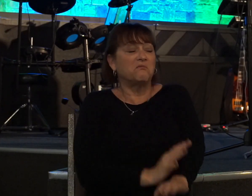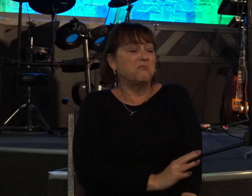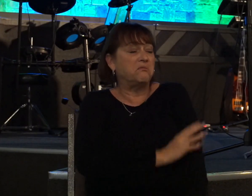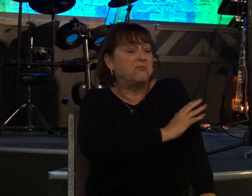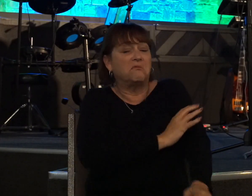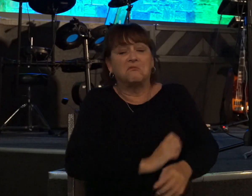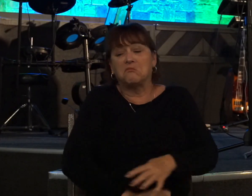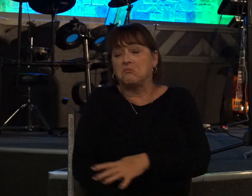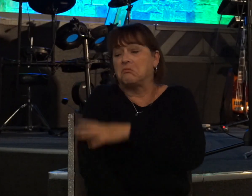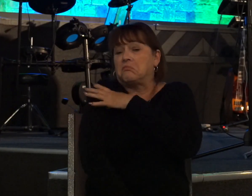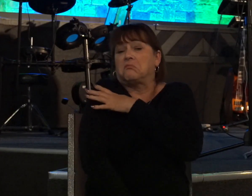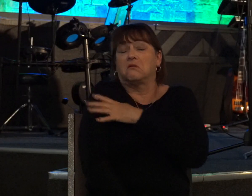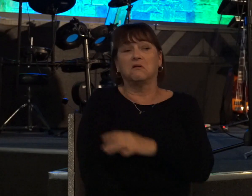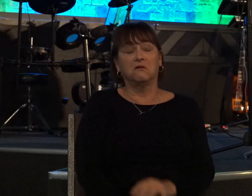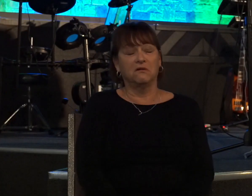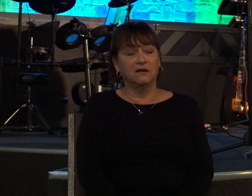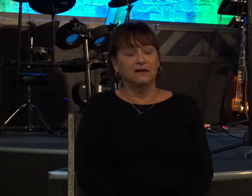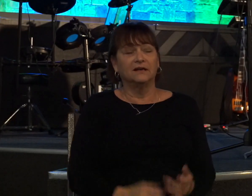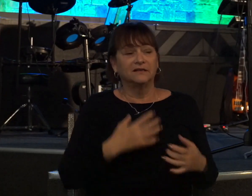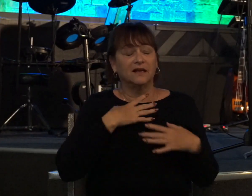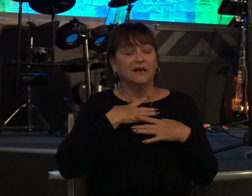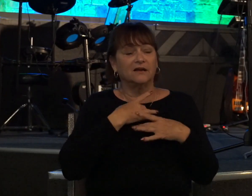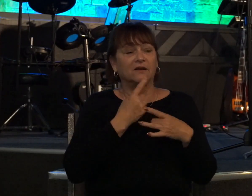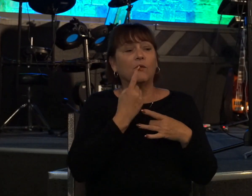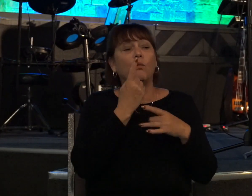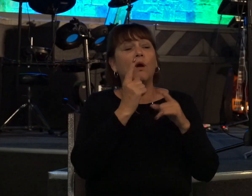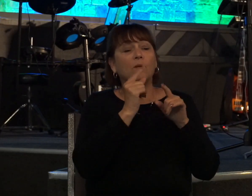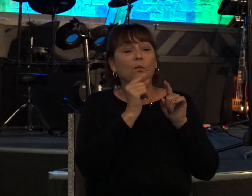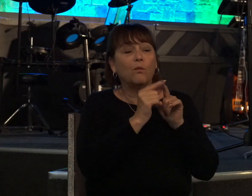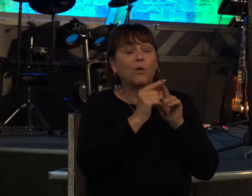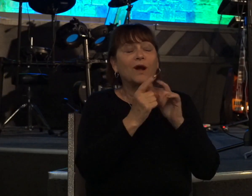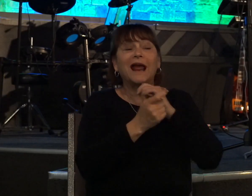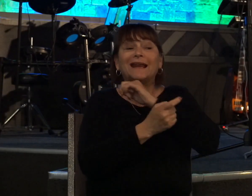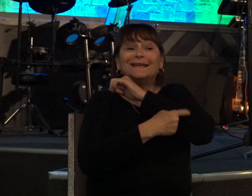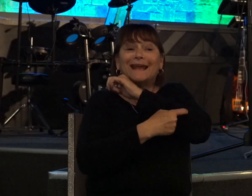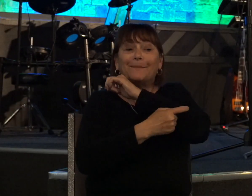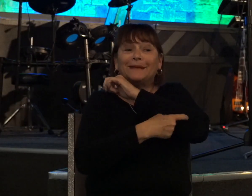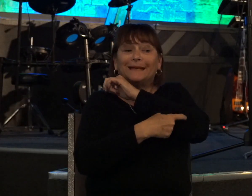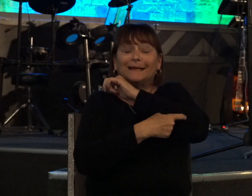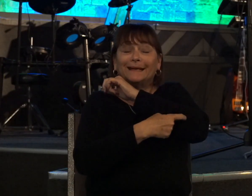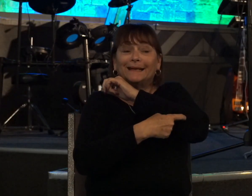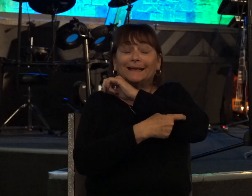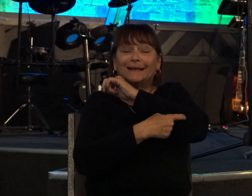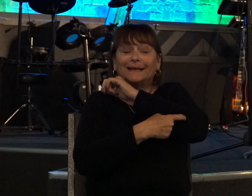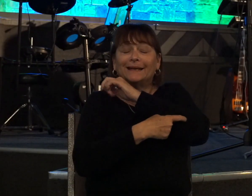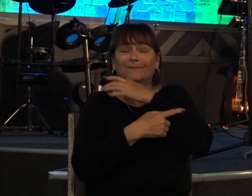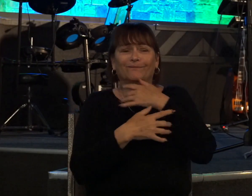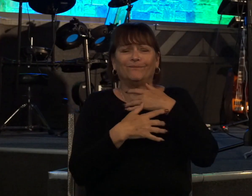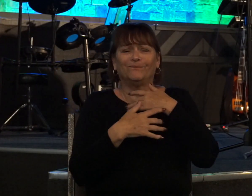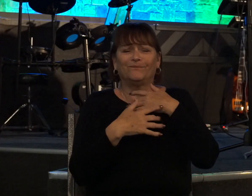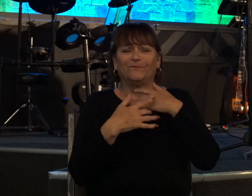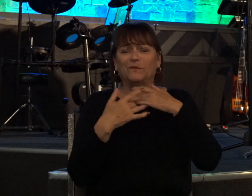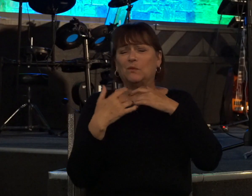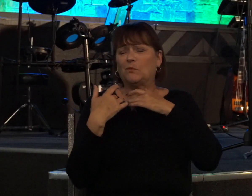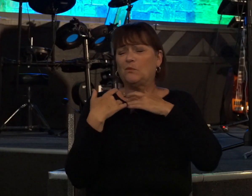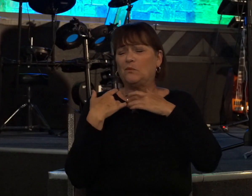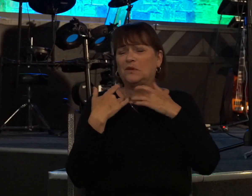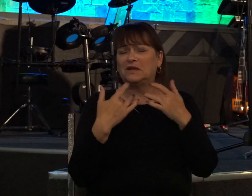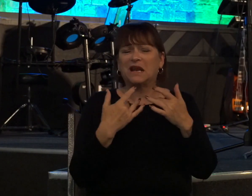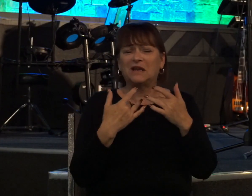but isn't it interesting how when we're tempted we tend to kind of forget about how much god